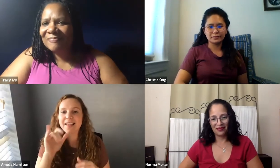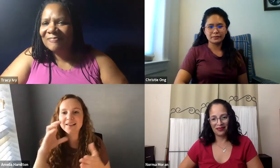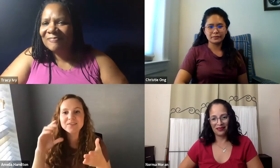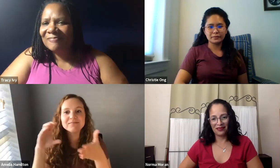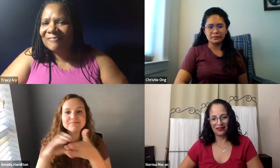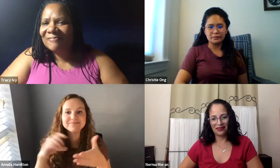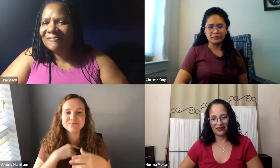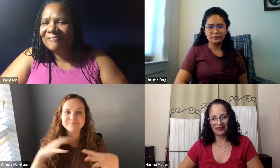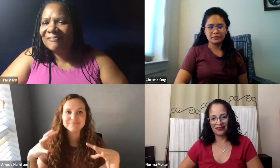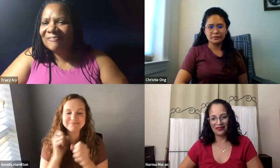Let's see.